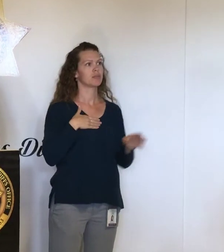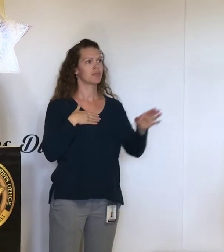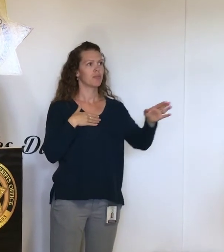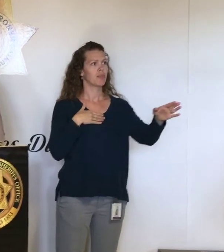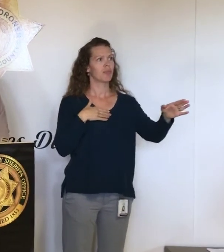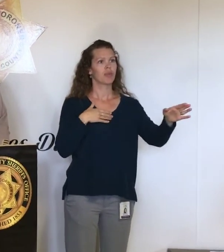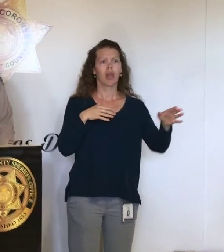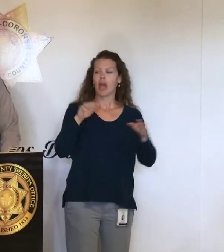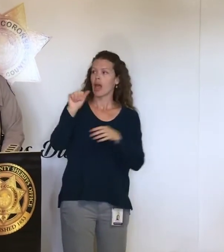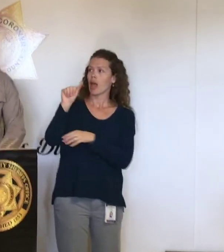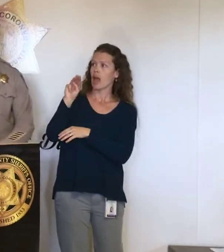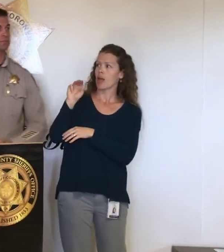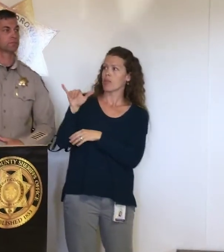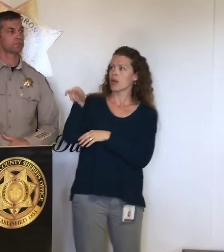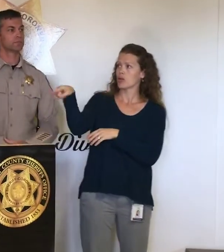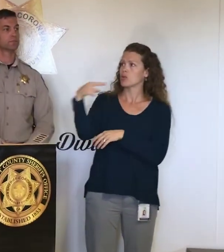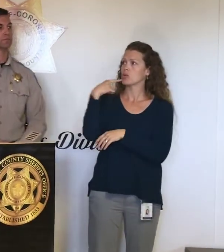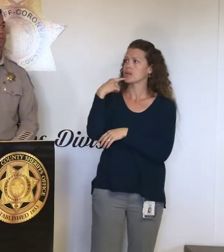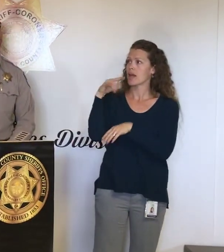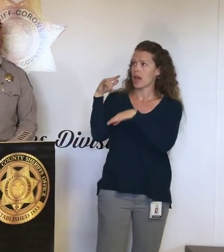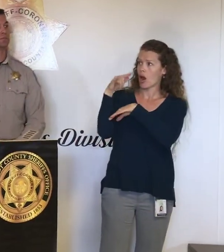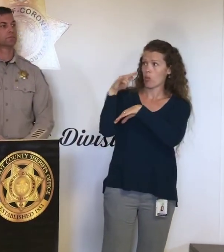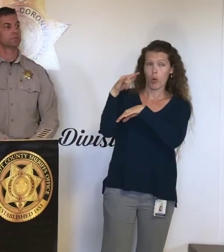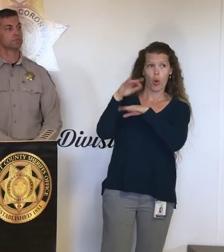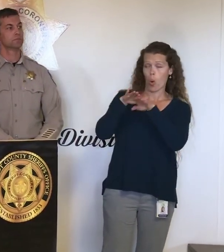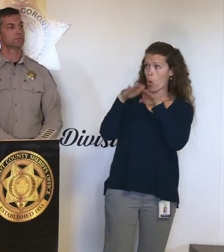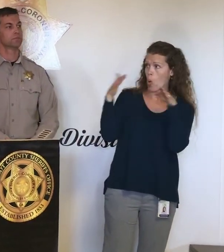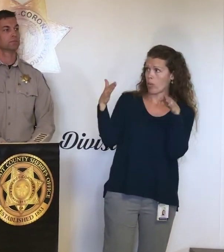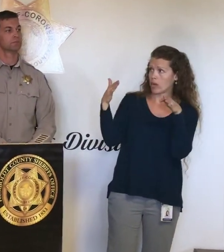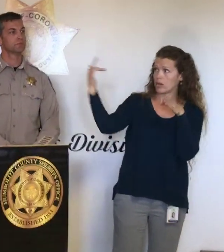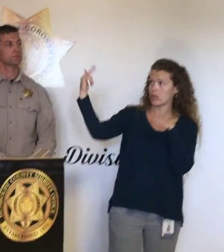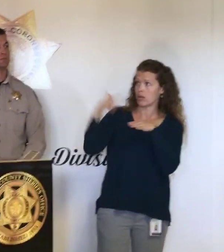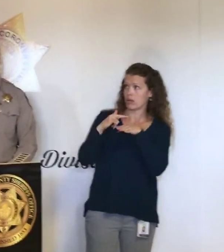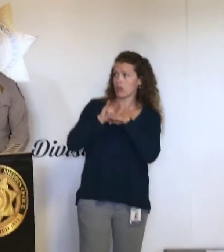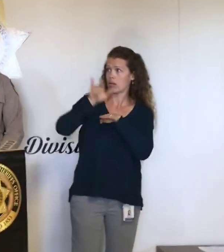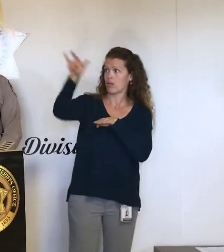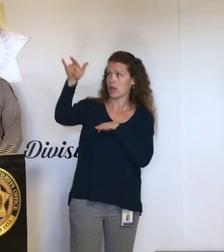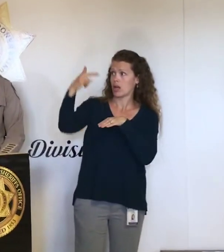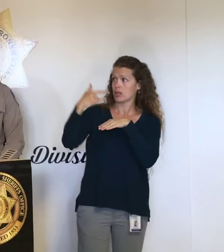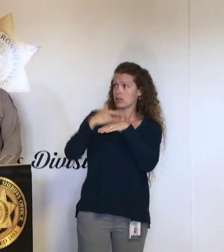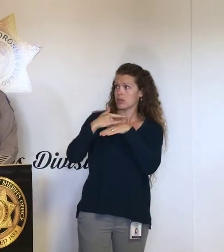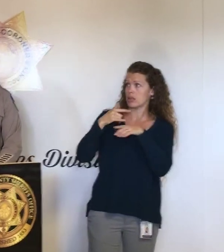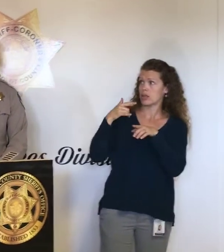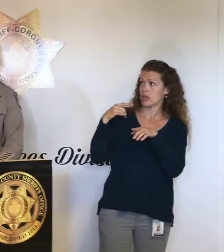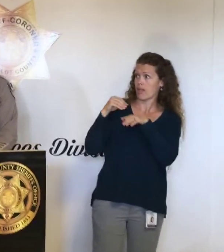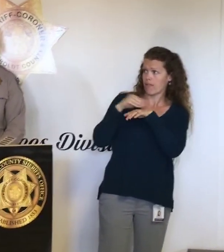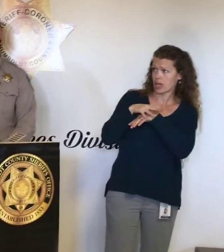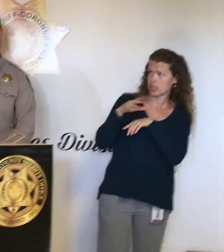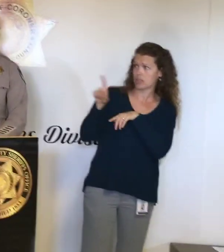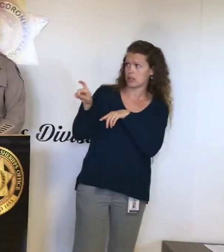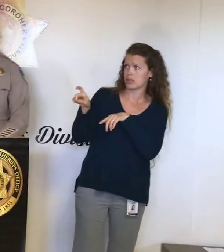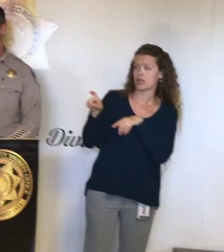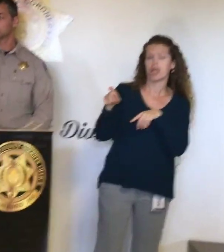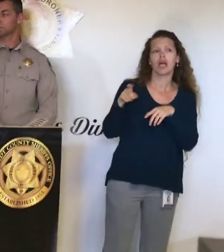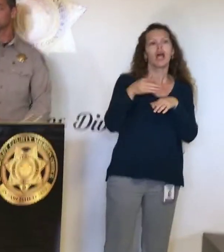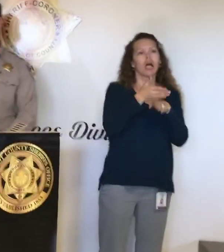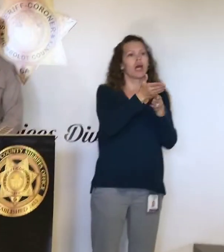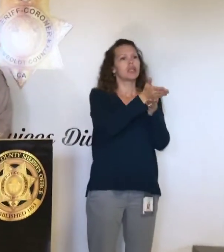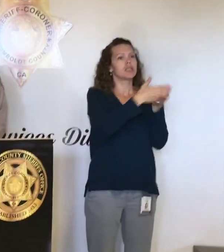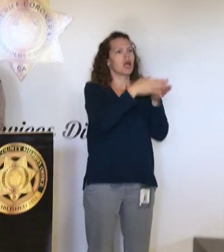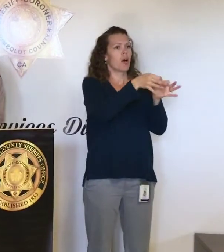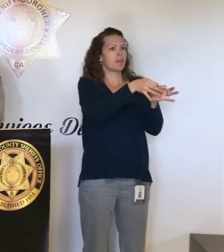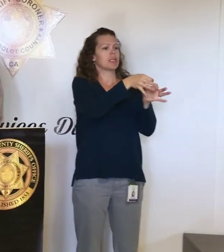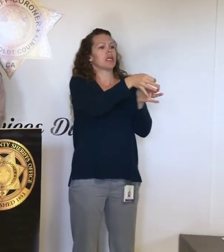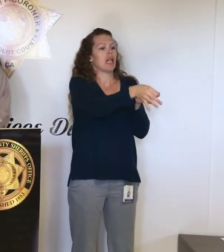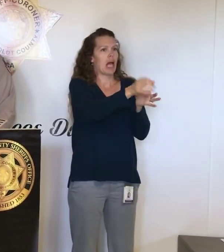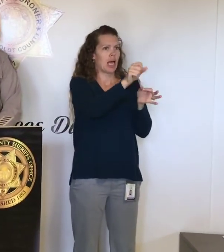Paima, you mentioned that the airport is open. Are flights in and out unaffected so far? There were some delays this morning, but the remainder of the